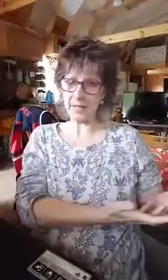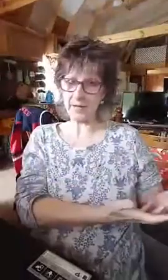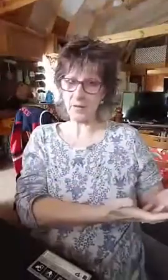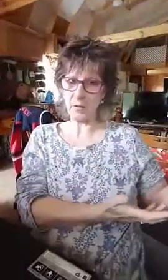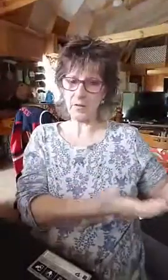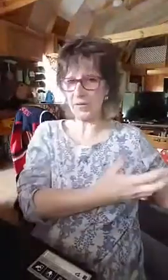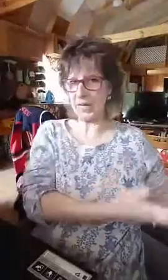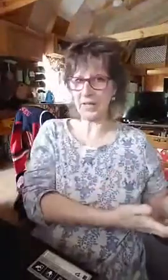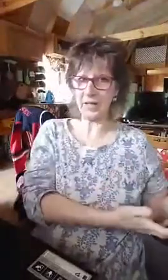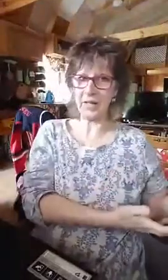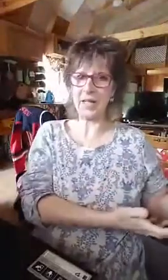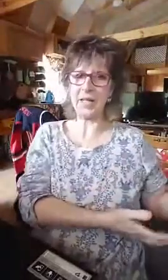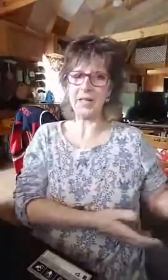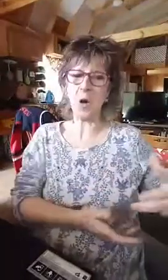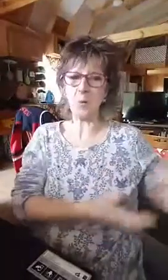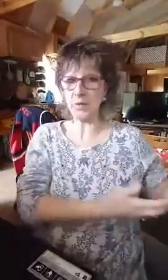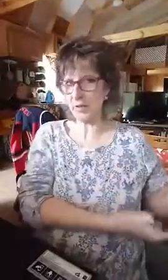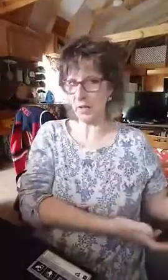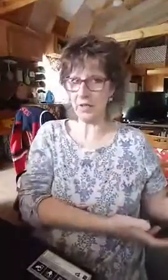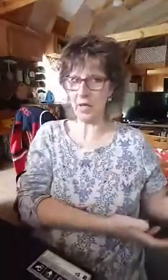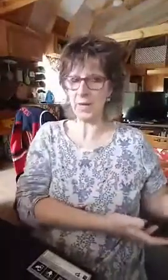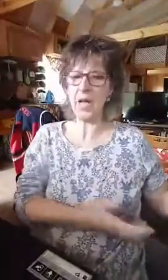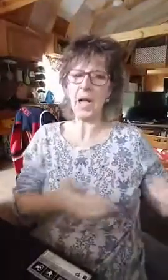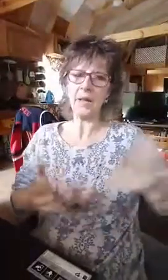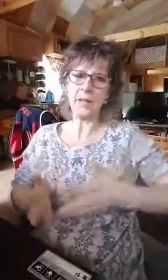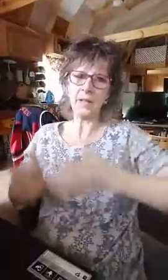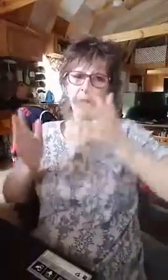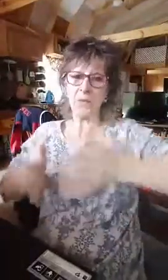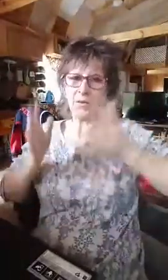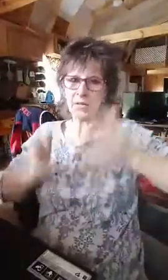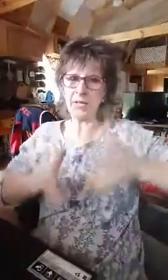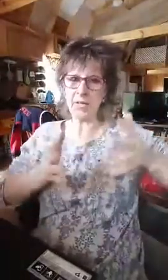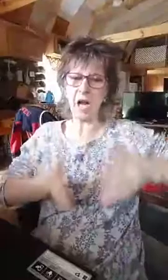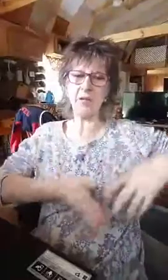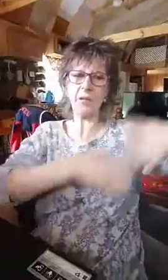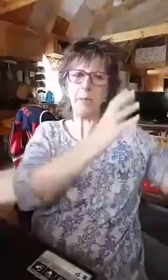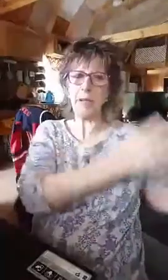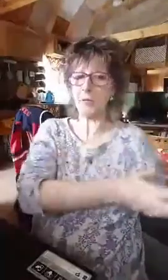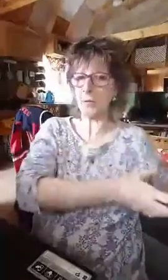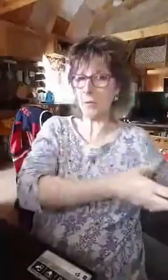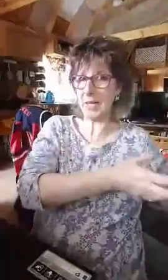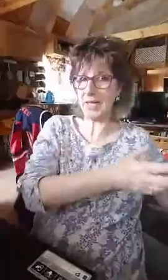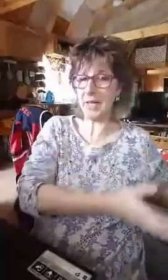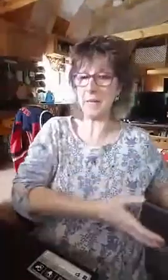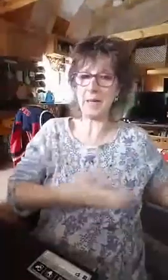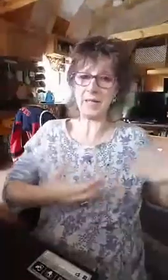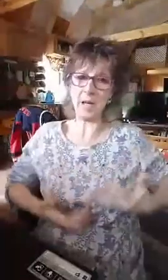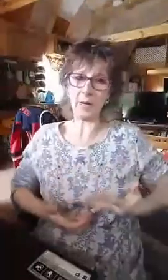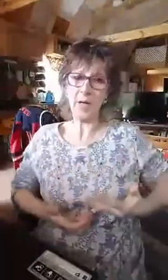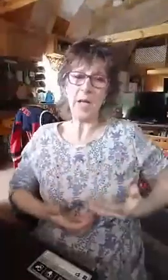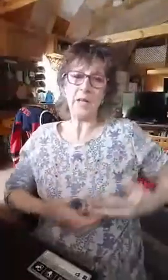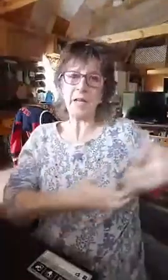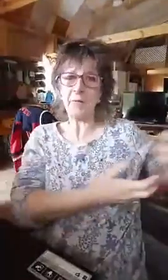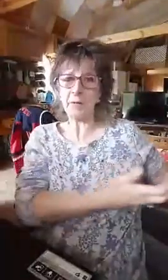think that he's hopeless or unloved. And then you go through the list. I repent for my son and myself that he feels